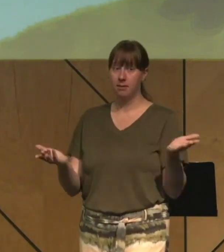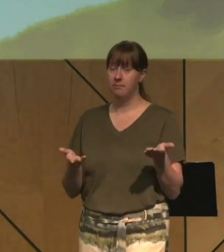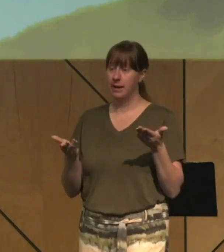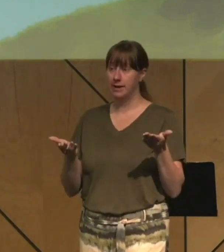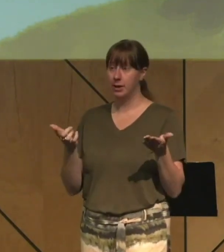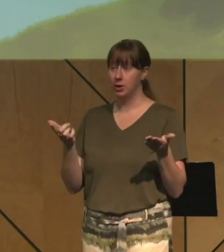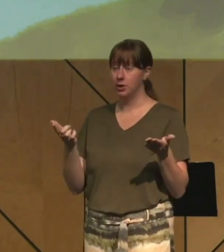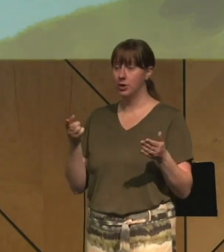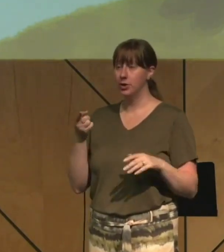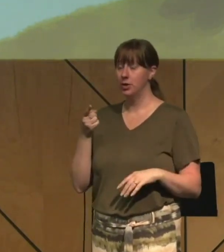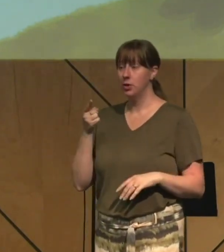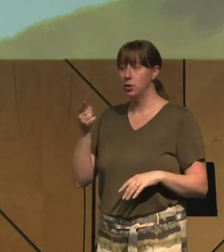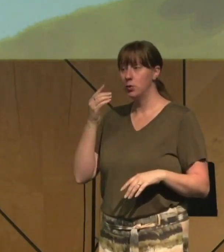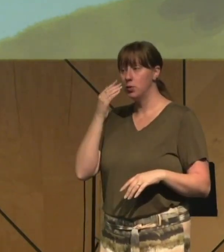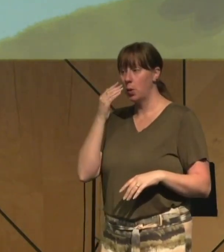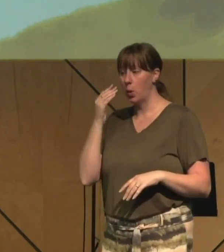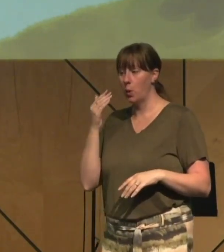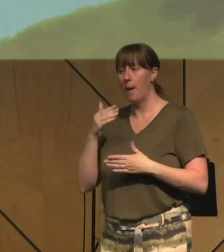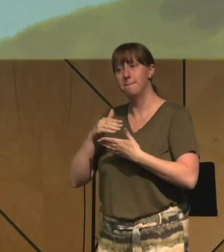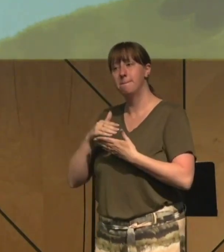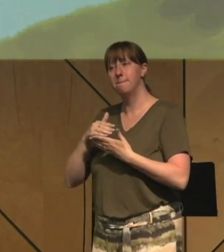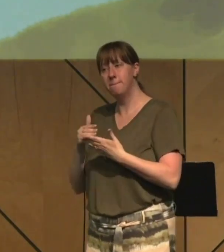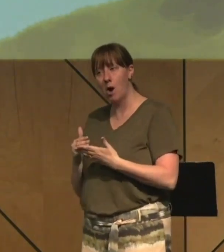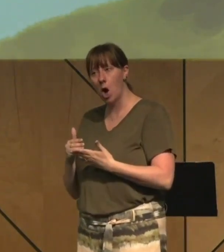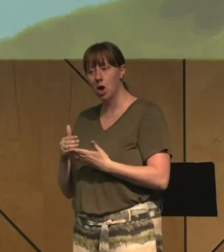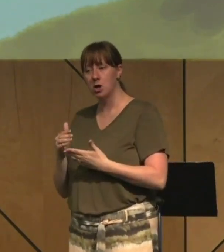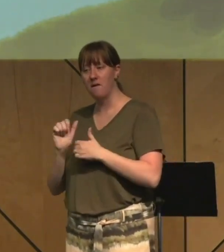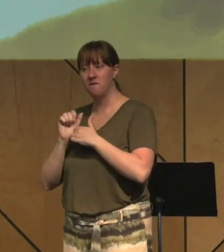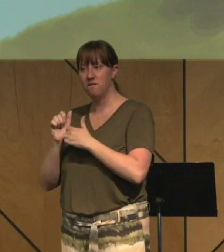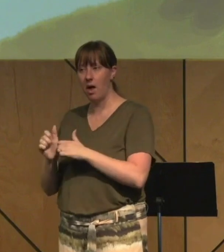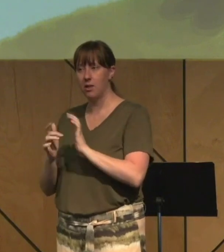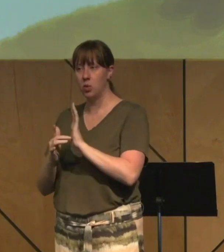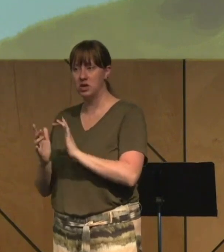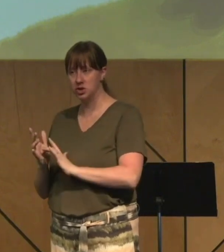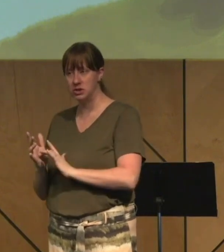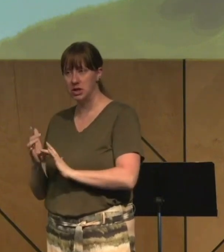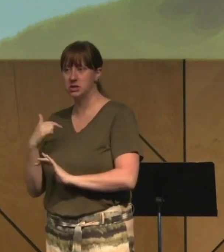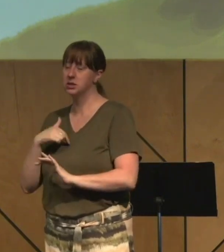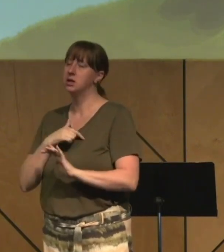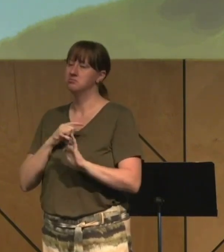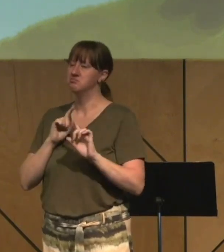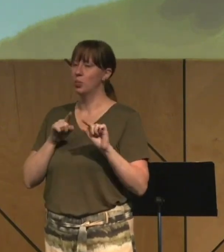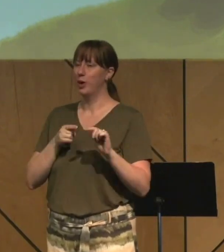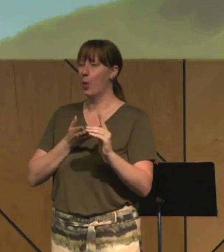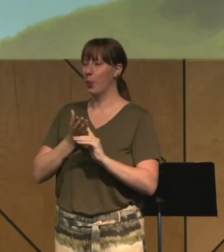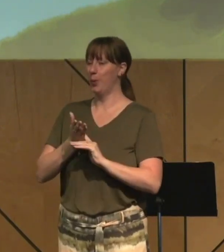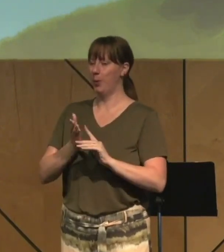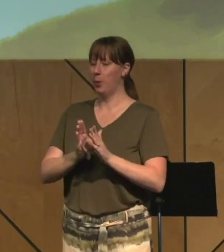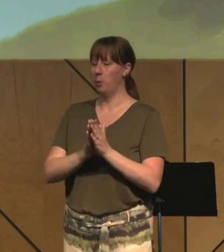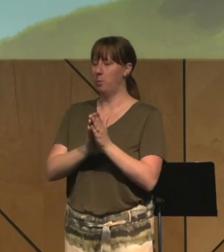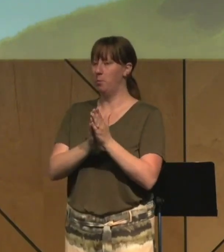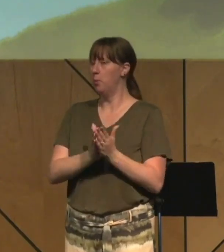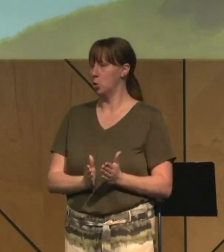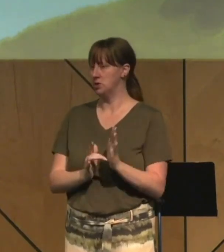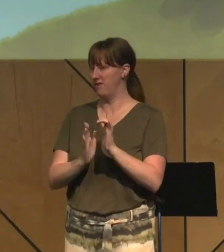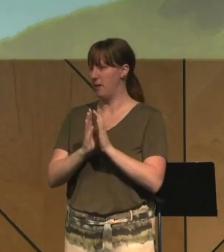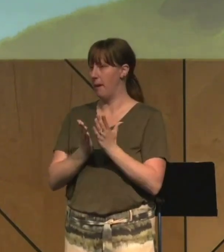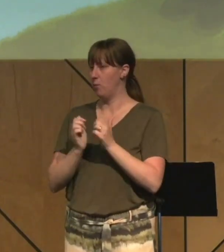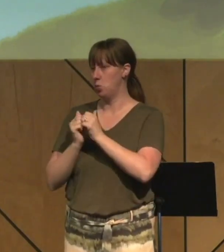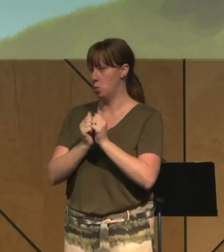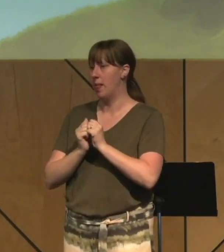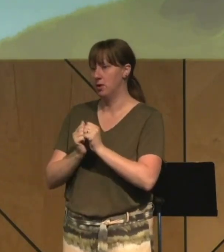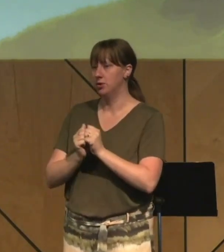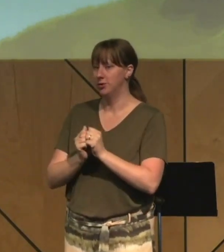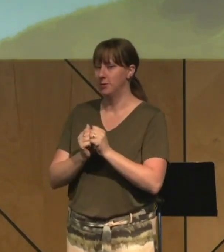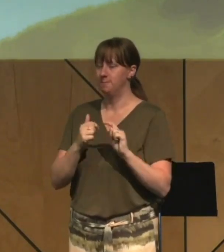little bit, you know that for us, part of following Jesus is we go through books of the Bible together. We cherish the